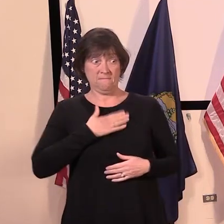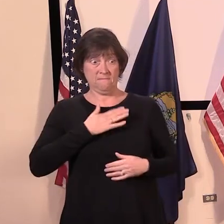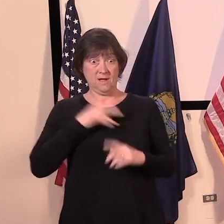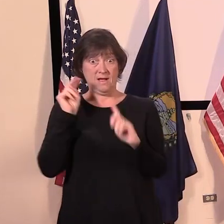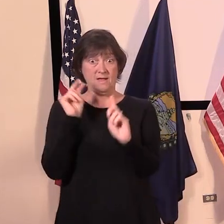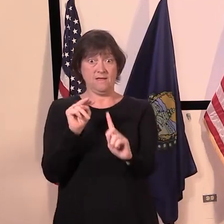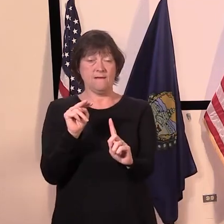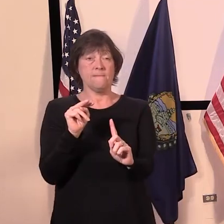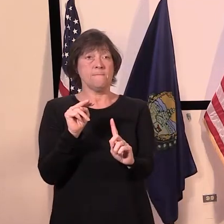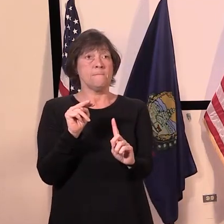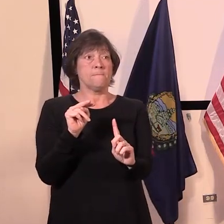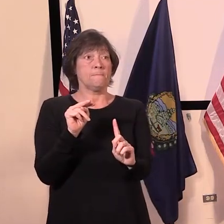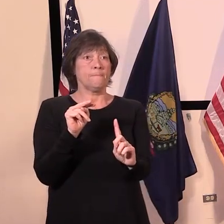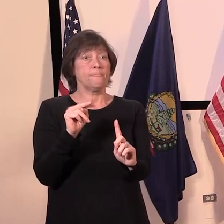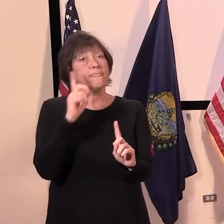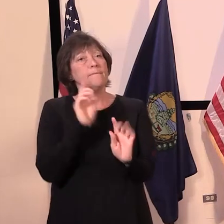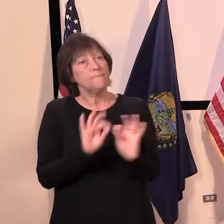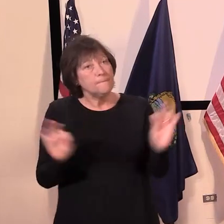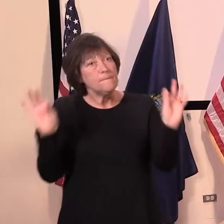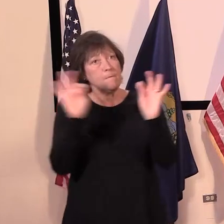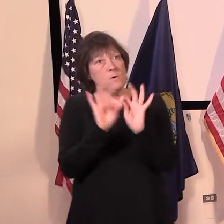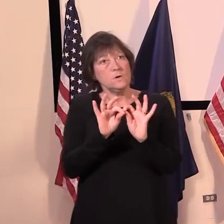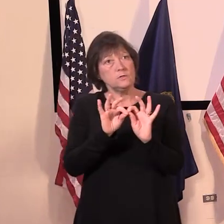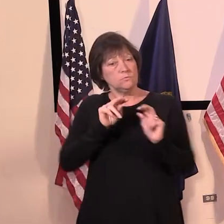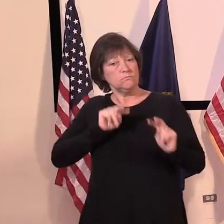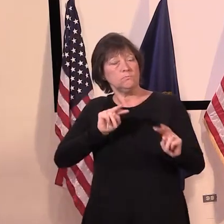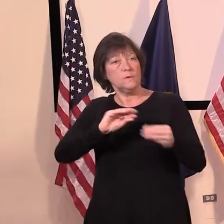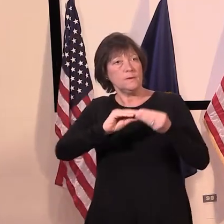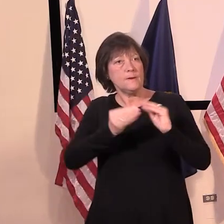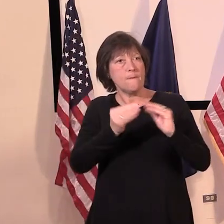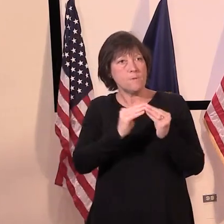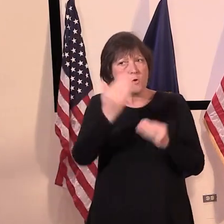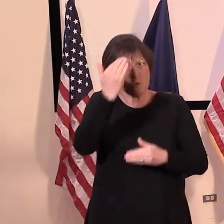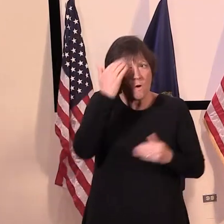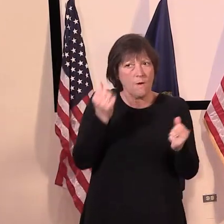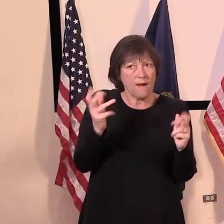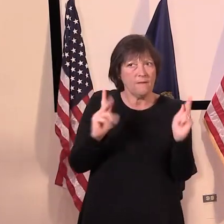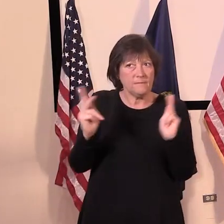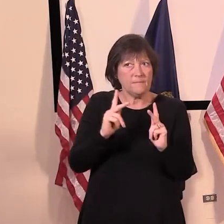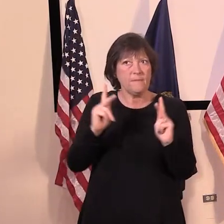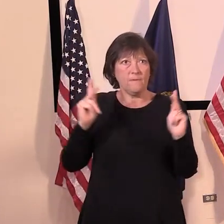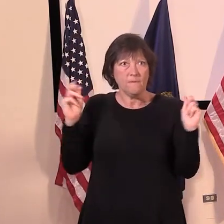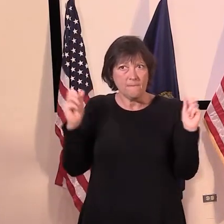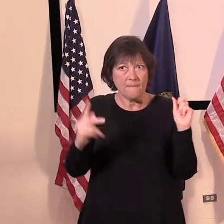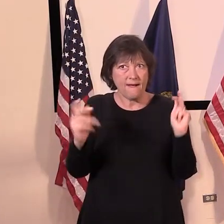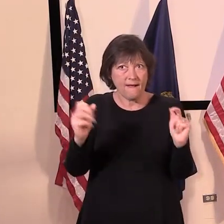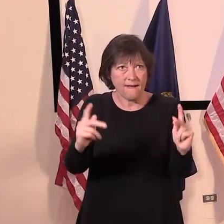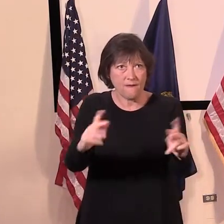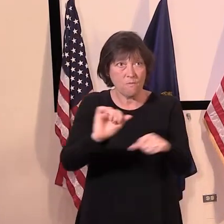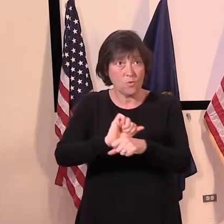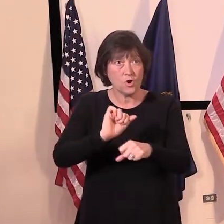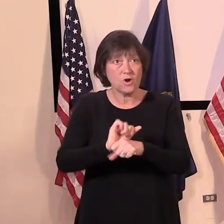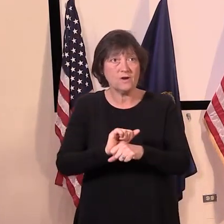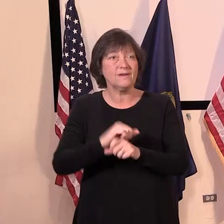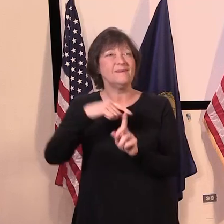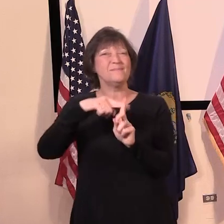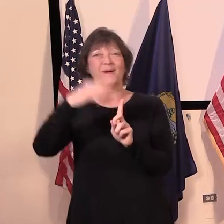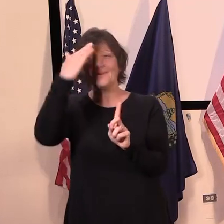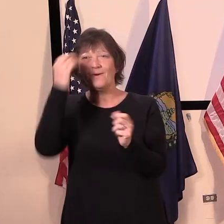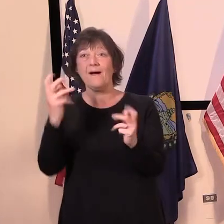standpoint, it's important to have that and know how many people are going back to work and how many people are coming off, let's say unemployment.